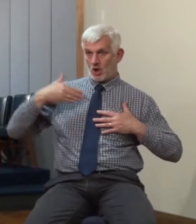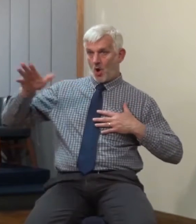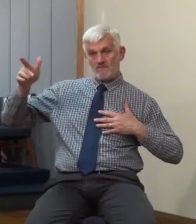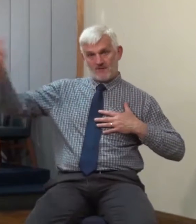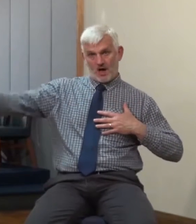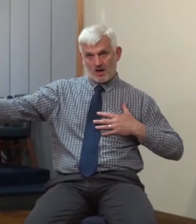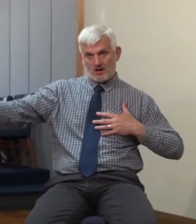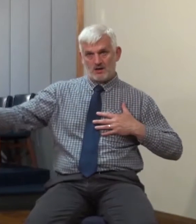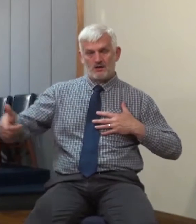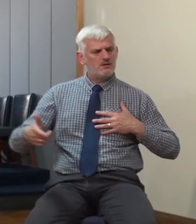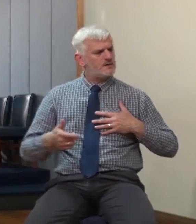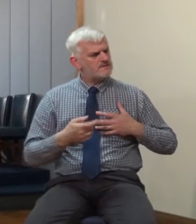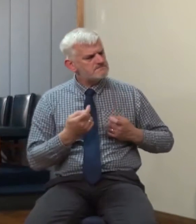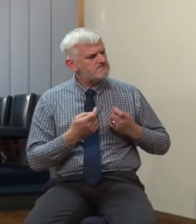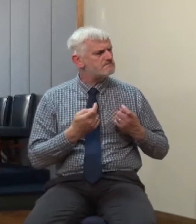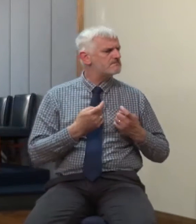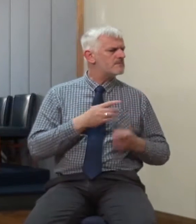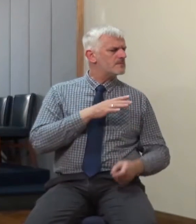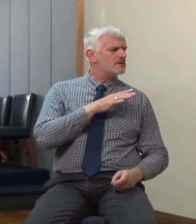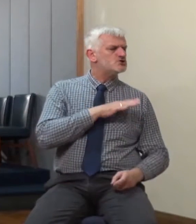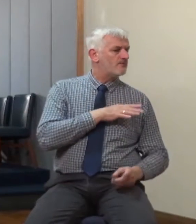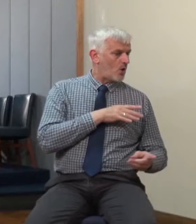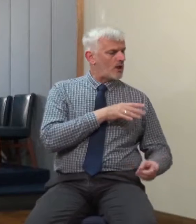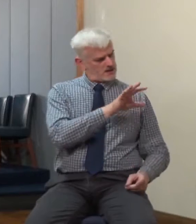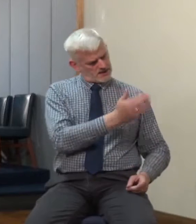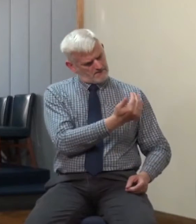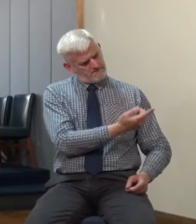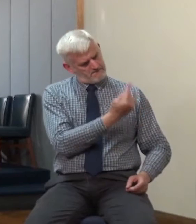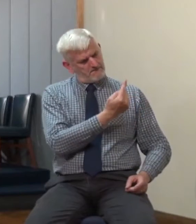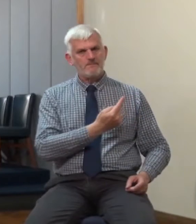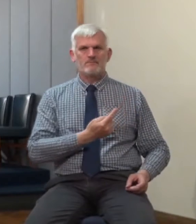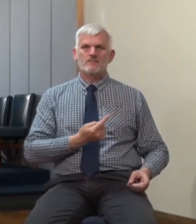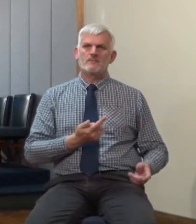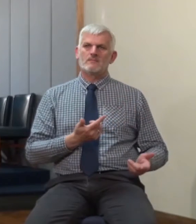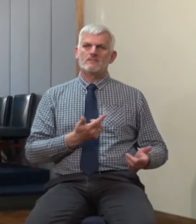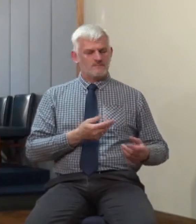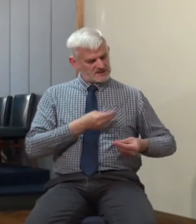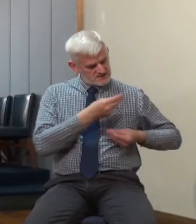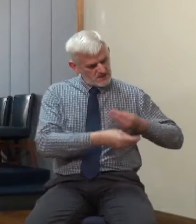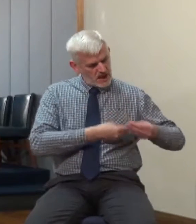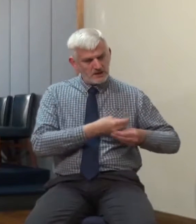maybe the wages portion of flour whatever at that time